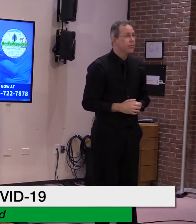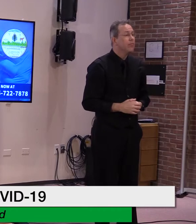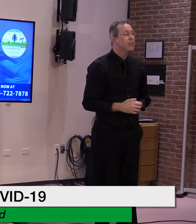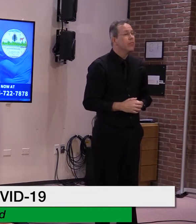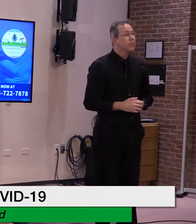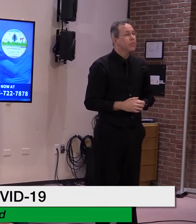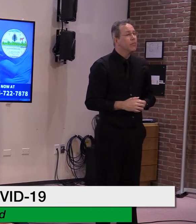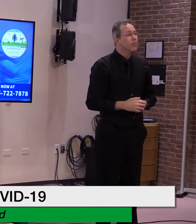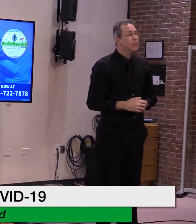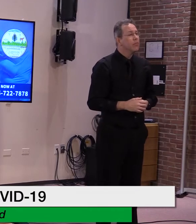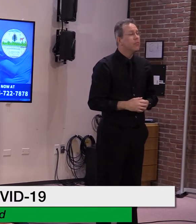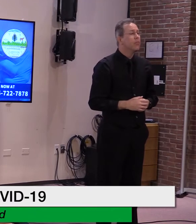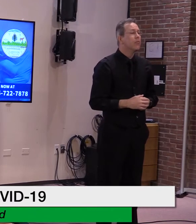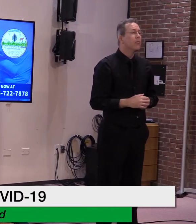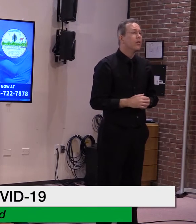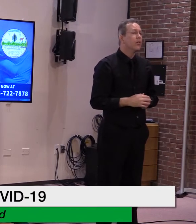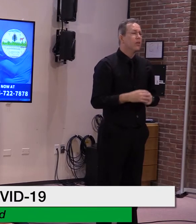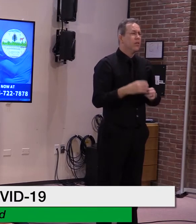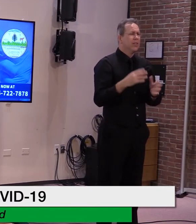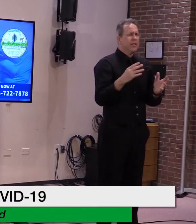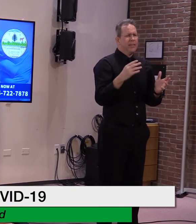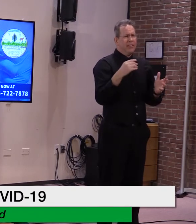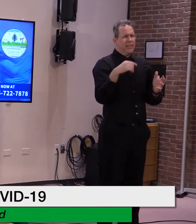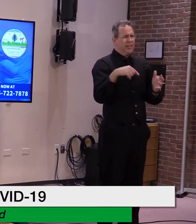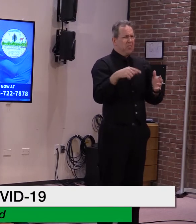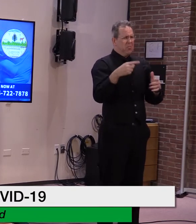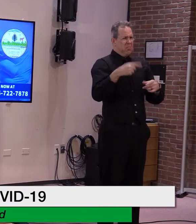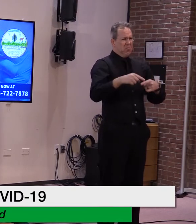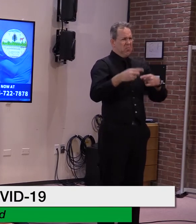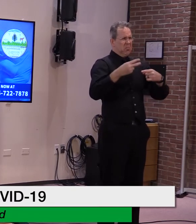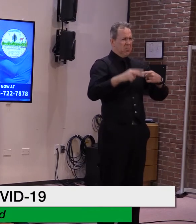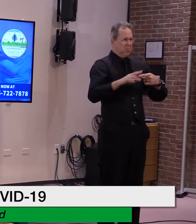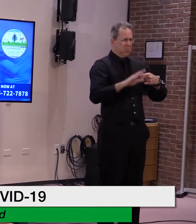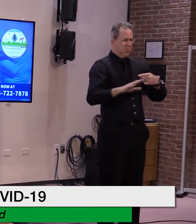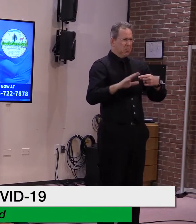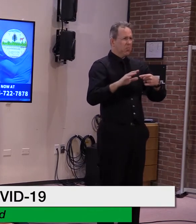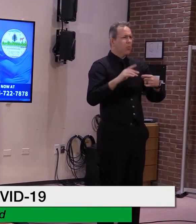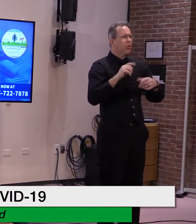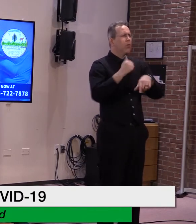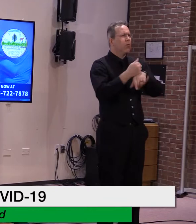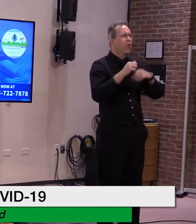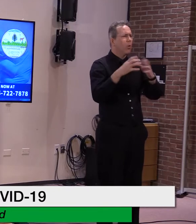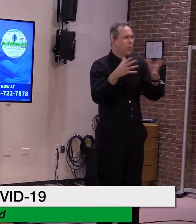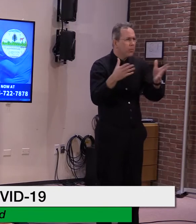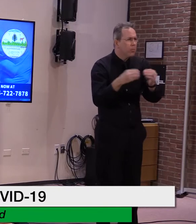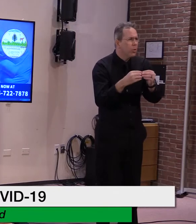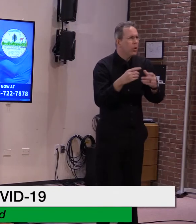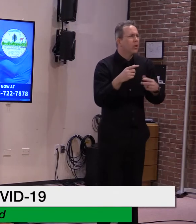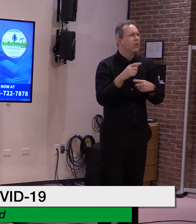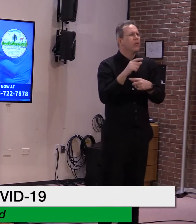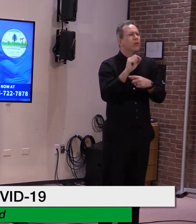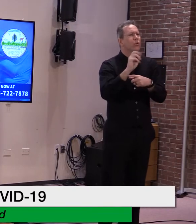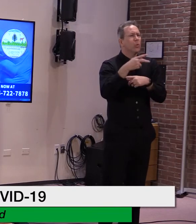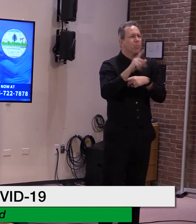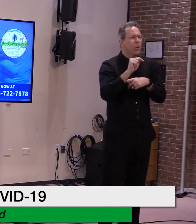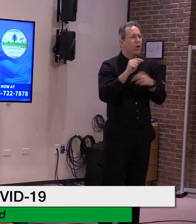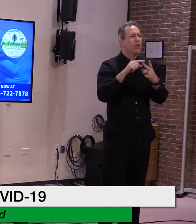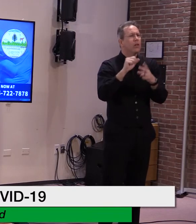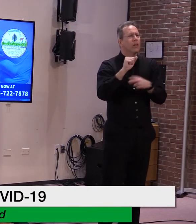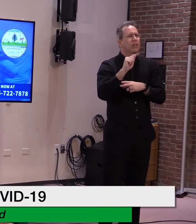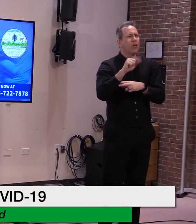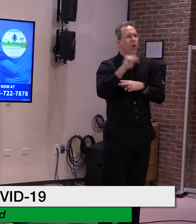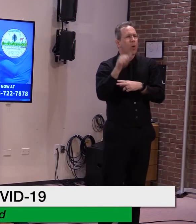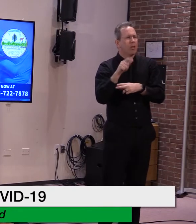complete the next round this week at St Albans and Newport. Just to give an overall progress, as of today,